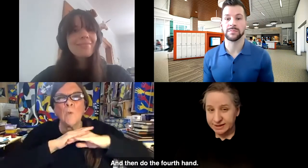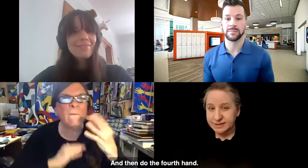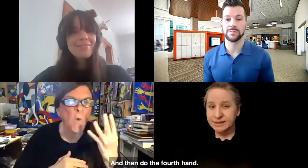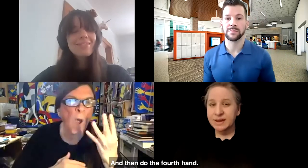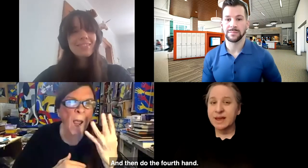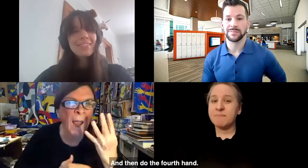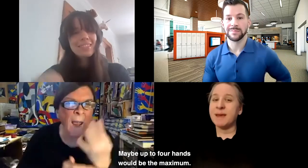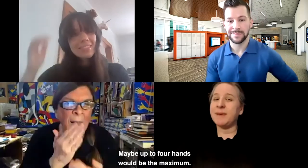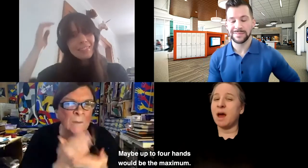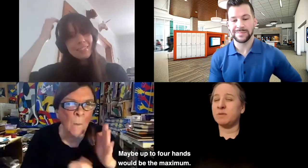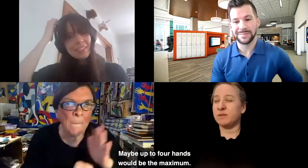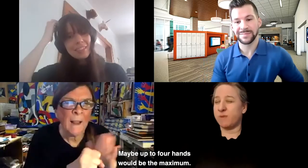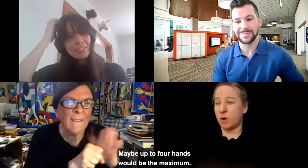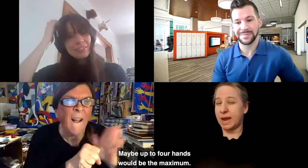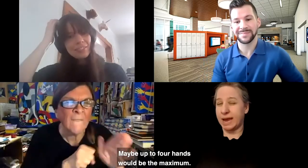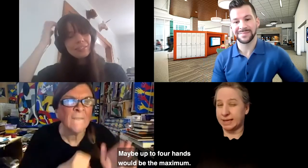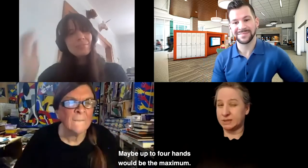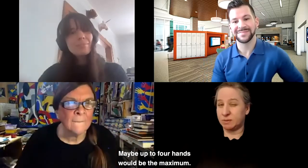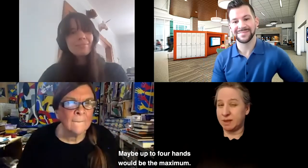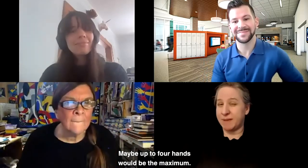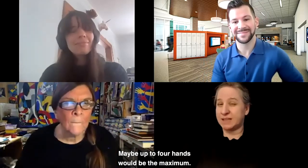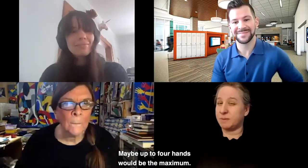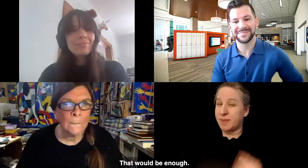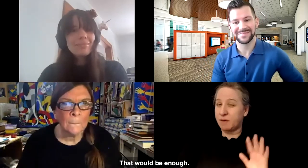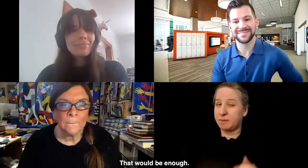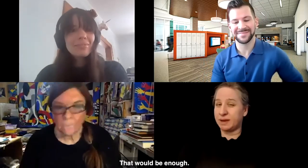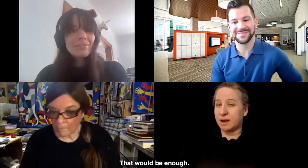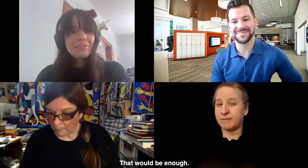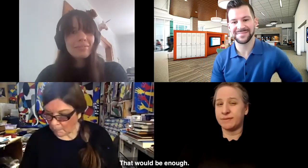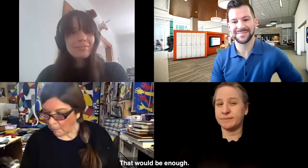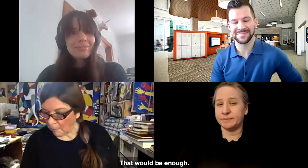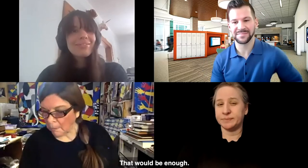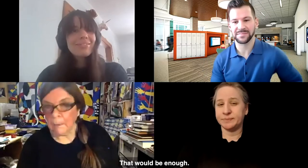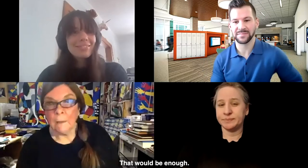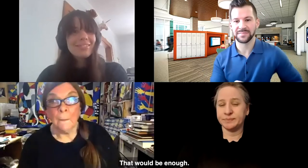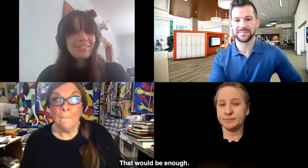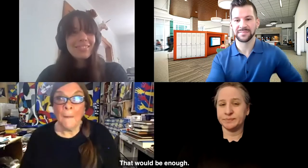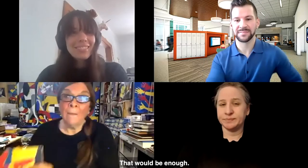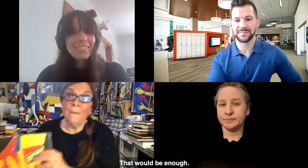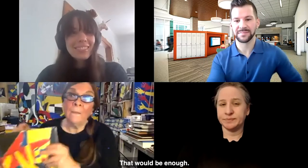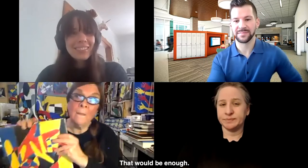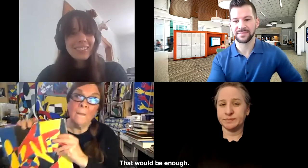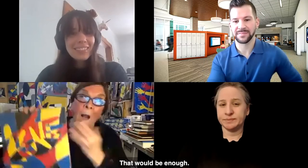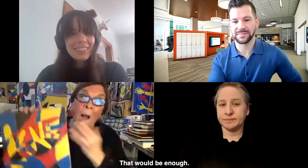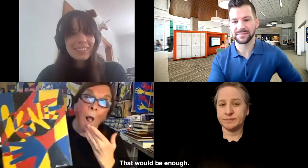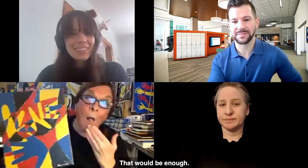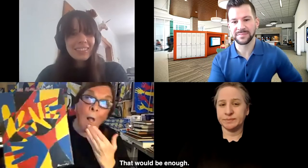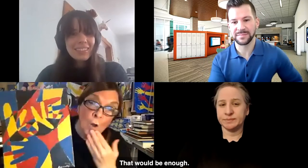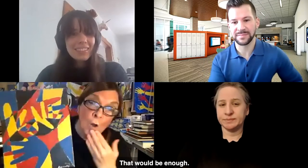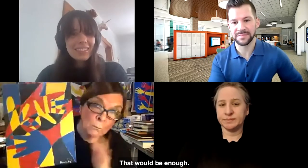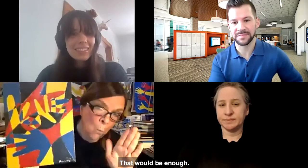hand. Maybe up to four hands would be the maximum. That would be enough. Nancy holds up her painting again.